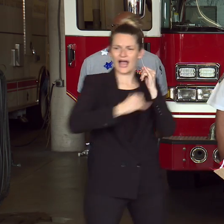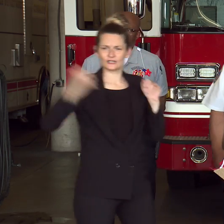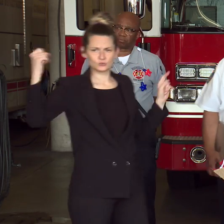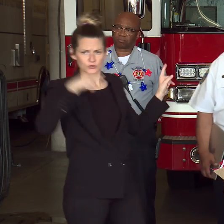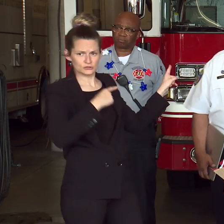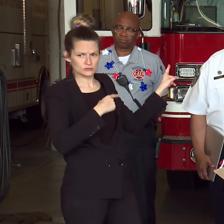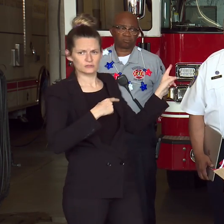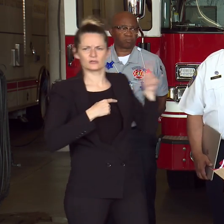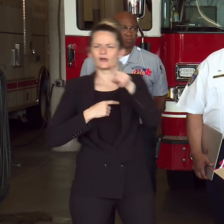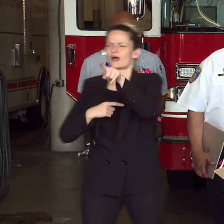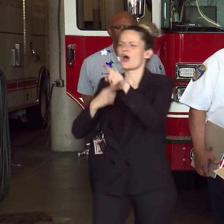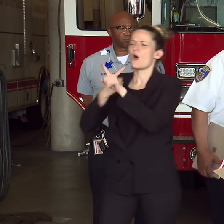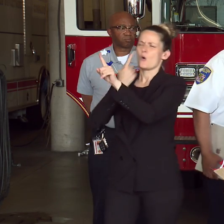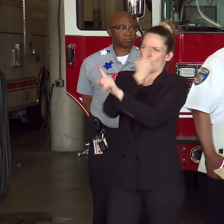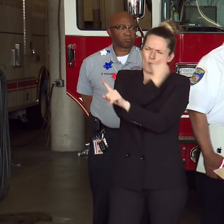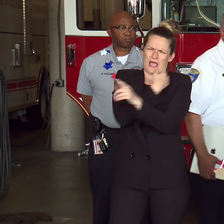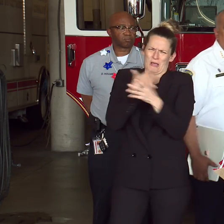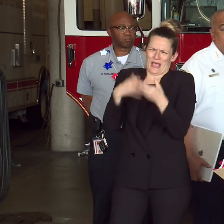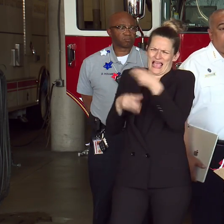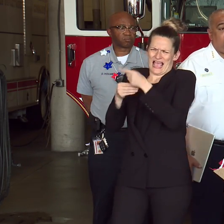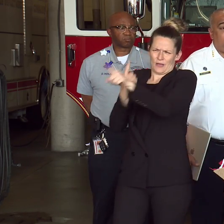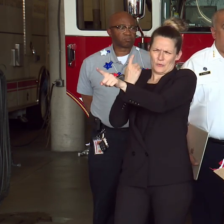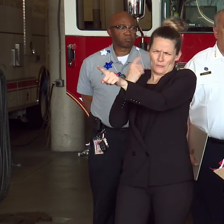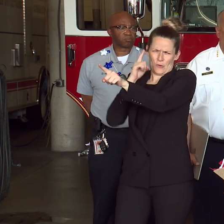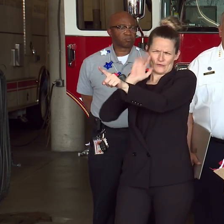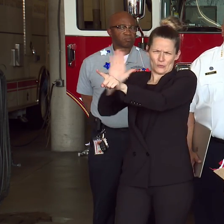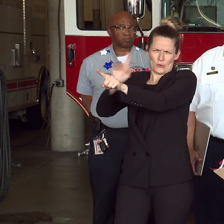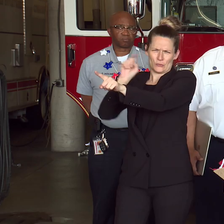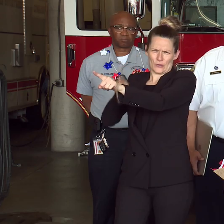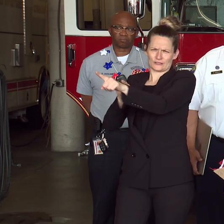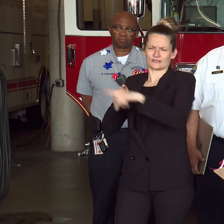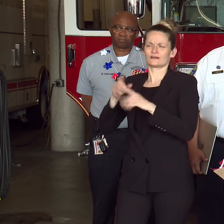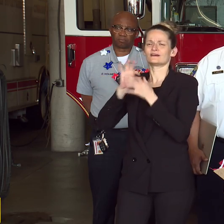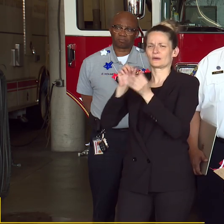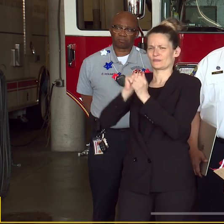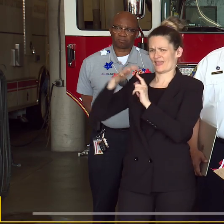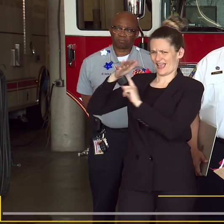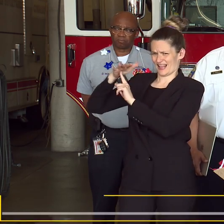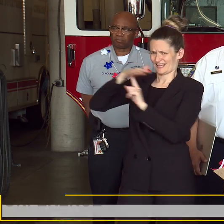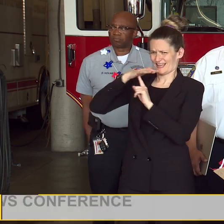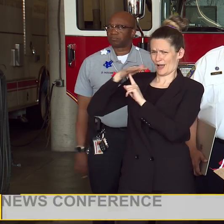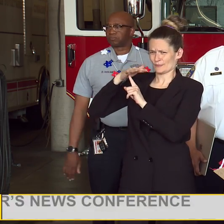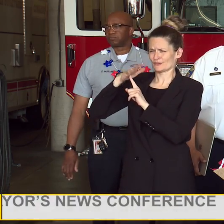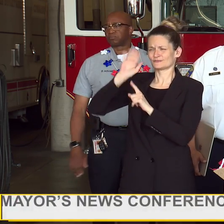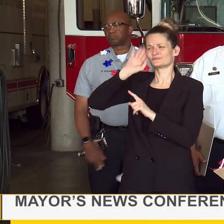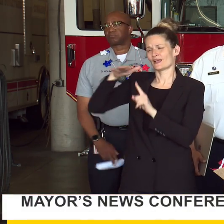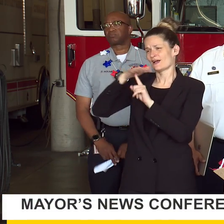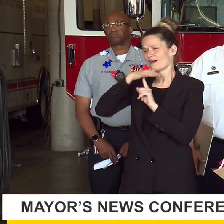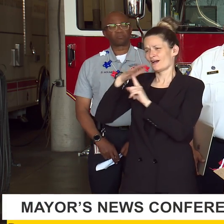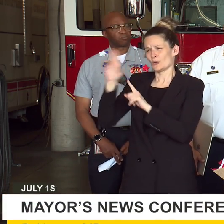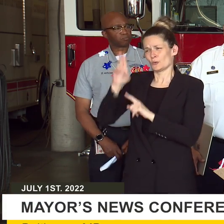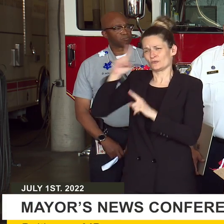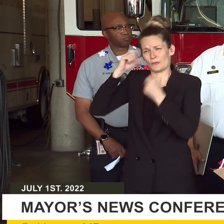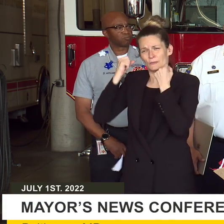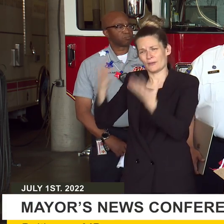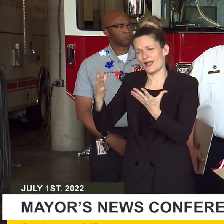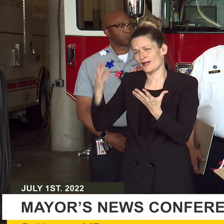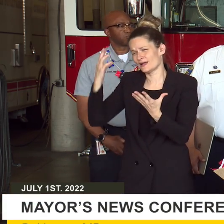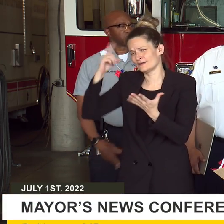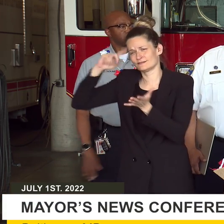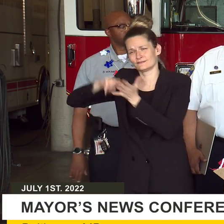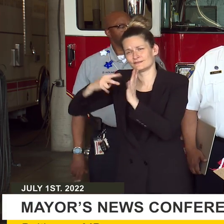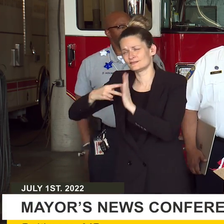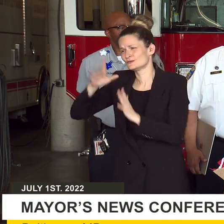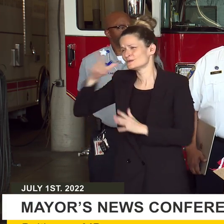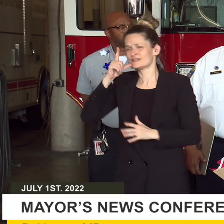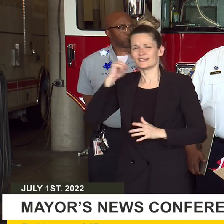point, I just wanted to be noted that the helicopter is used for so many things, right? You can hear Foxtrot daily putting out